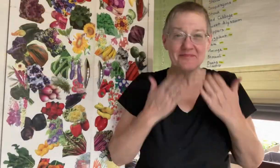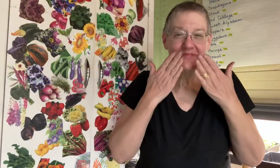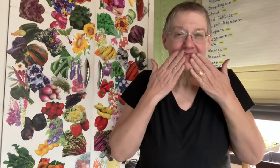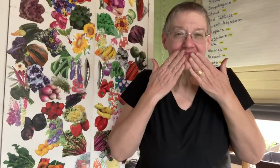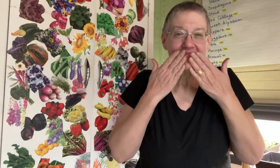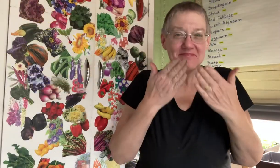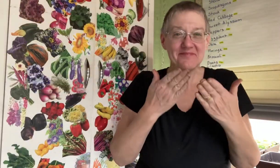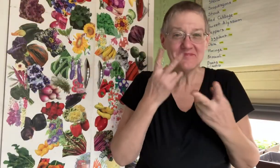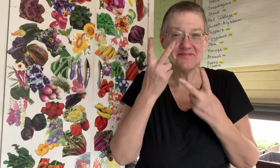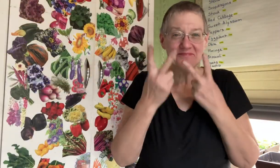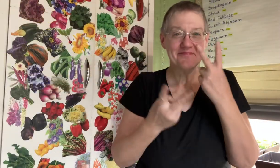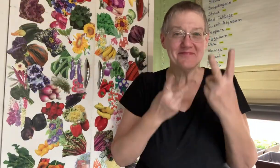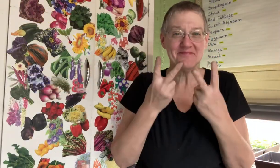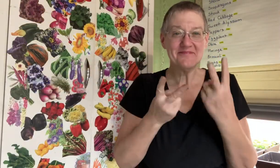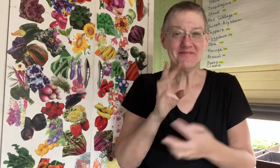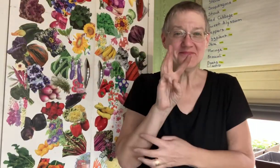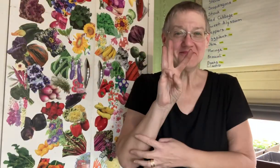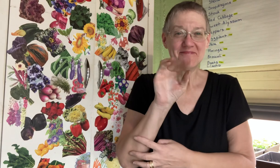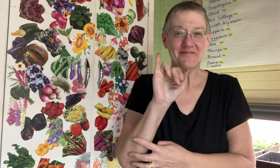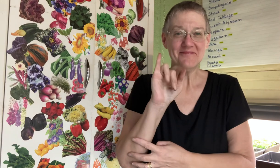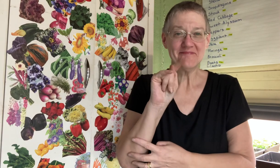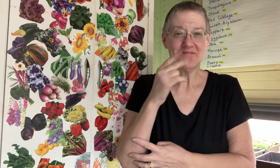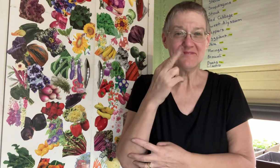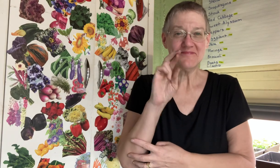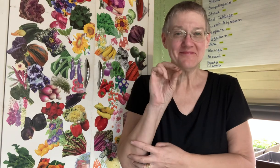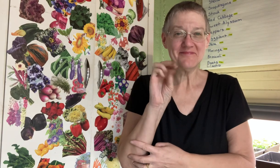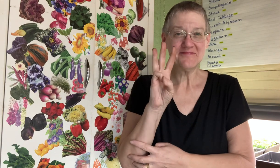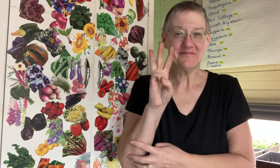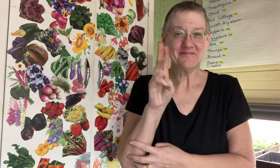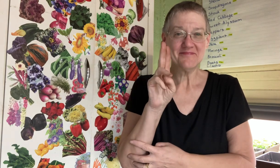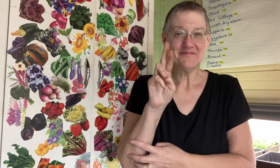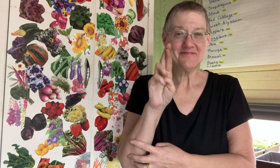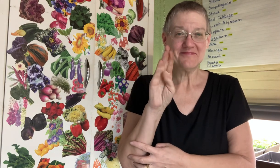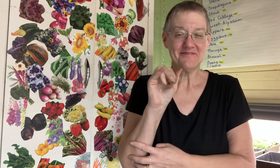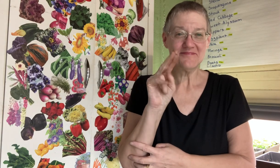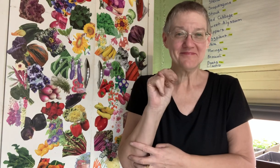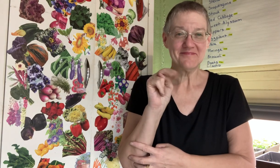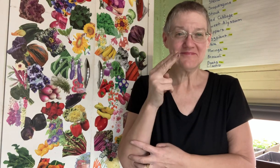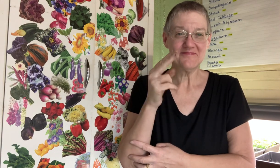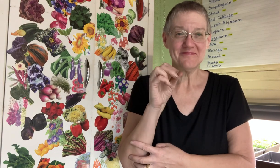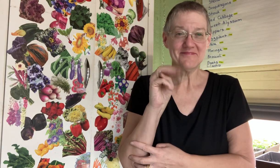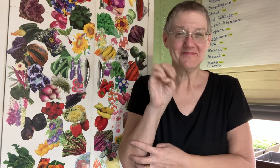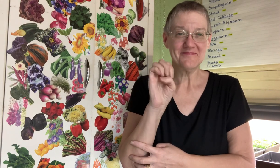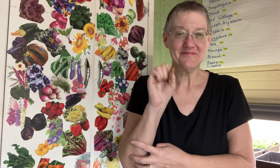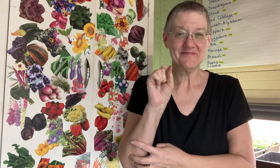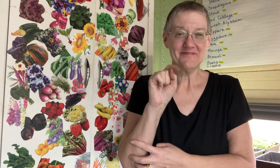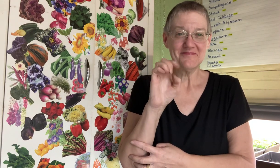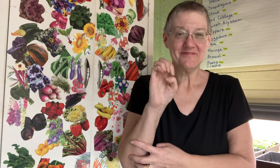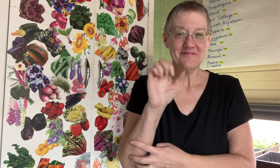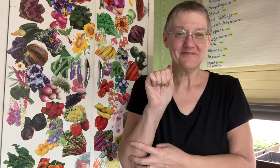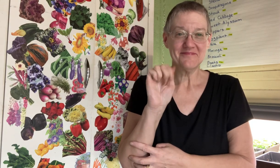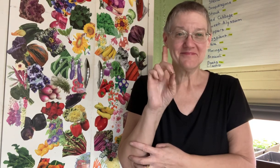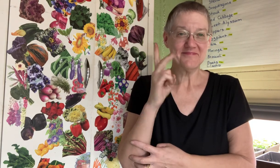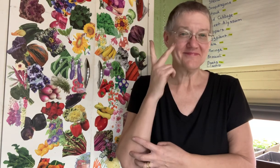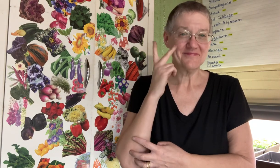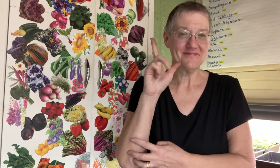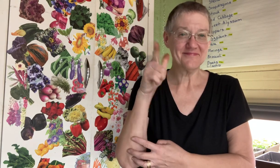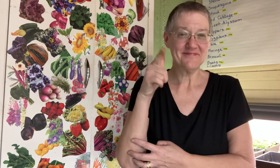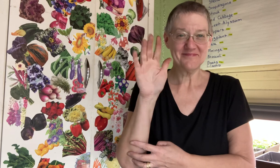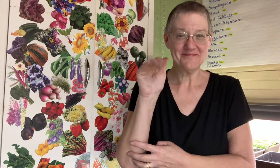Thank you for visiting Withrow Urban Homestead. See you later. Bye